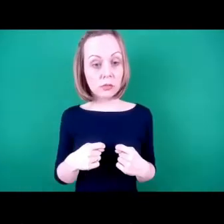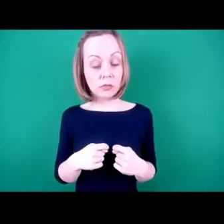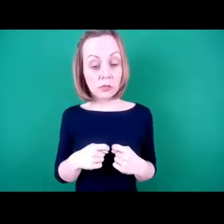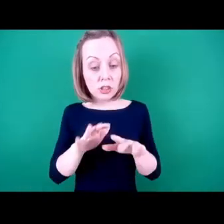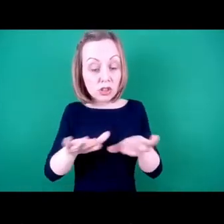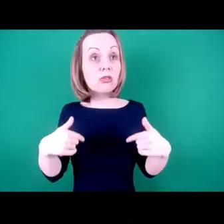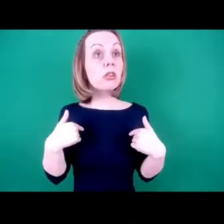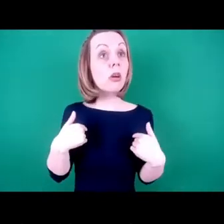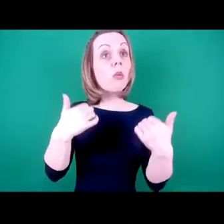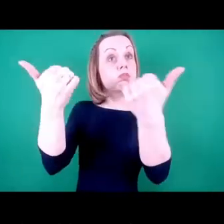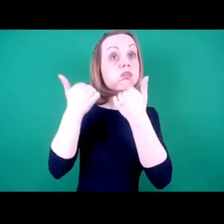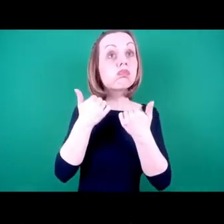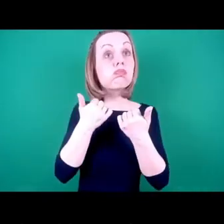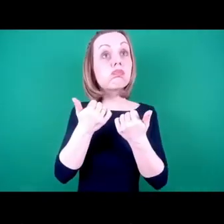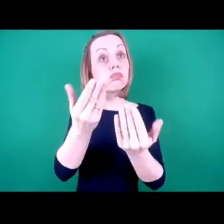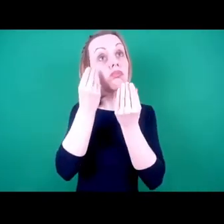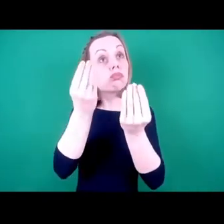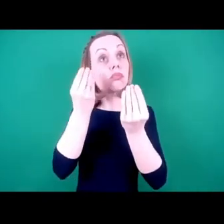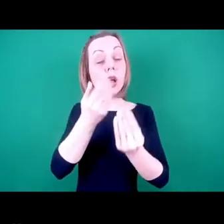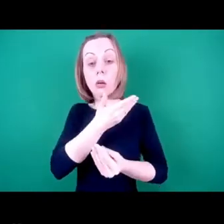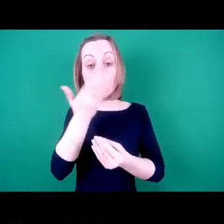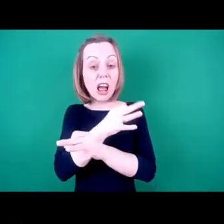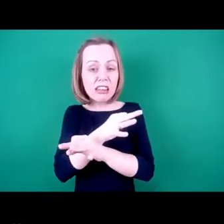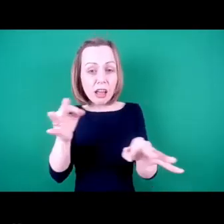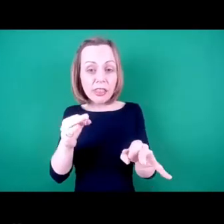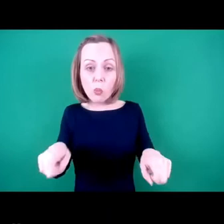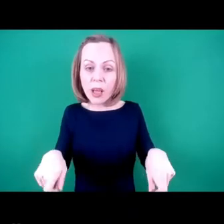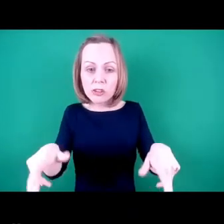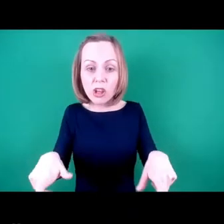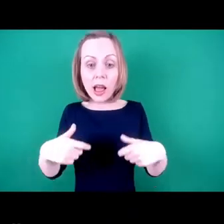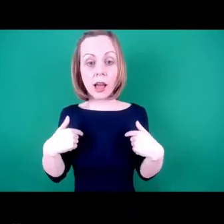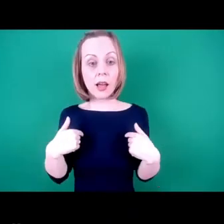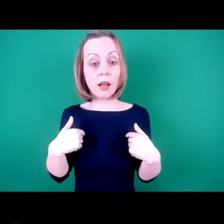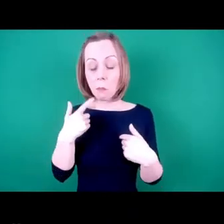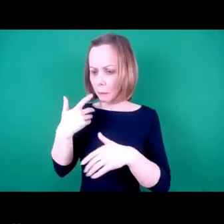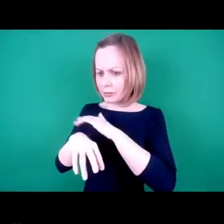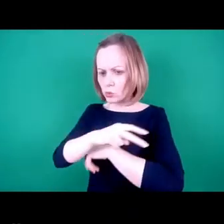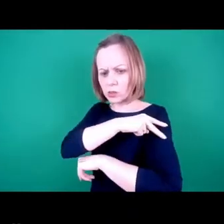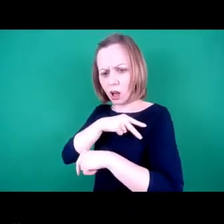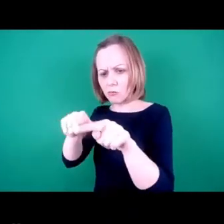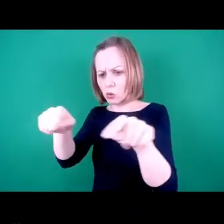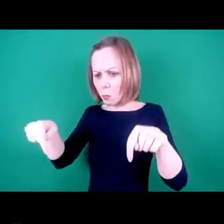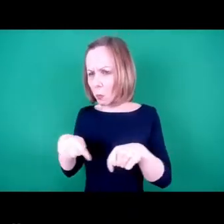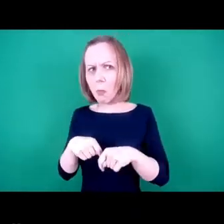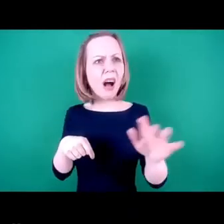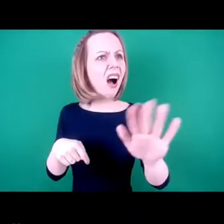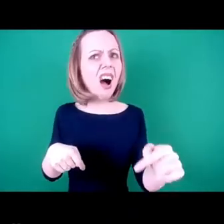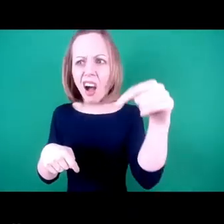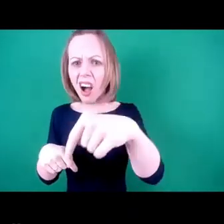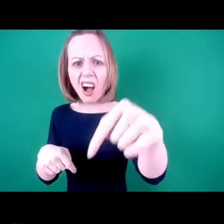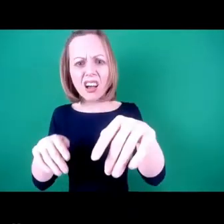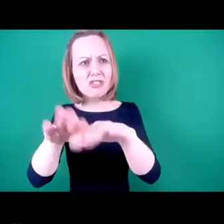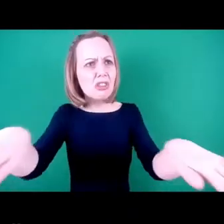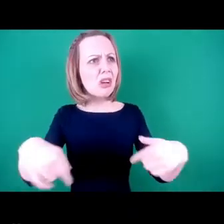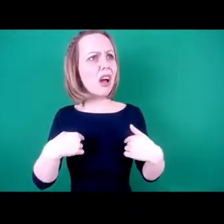wheelchair. Nobody, not a word. And I went into the staff room one day and I said, what is wrong with these children? Why have they